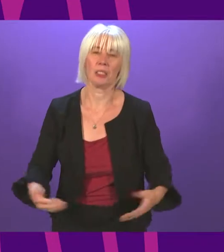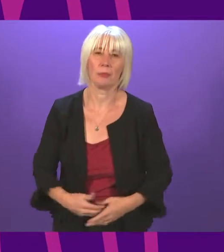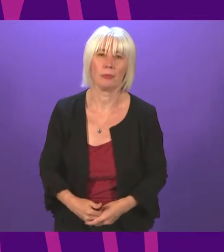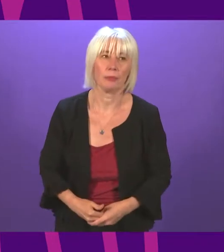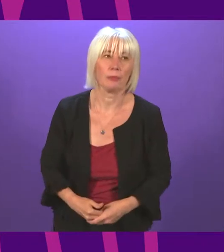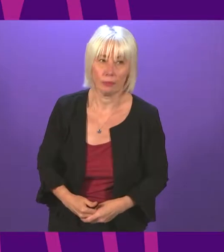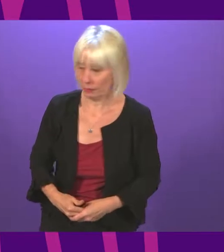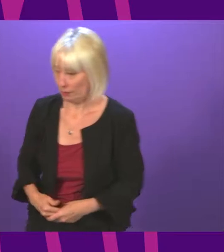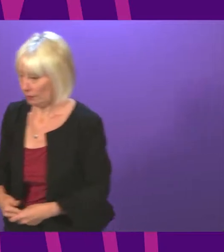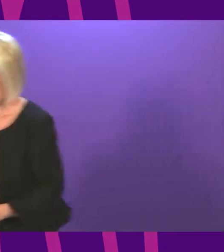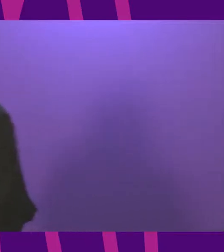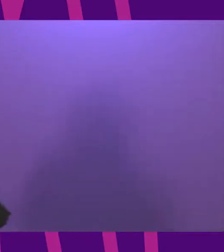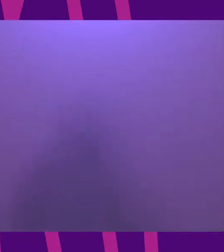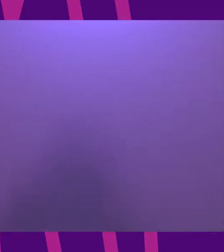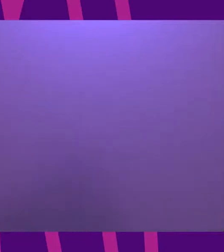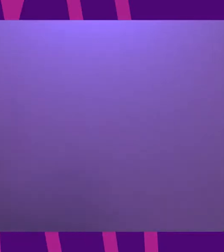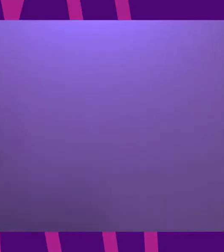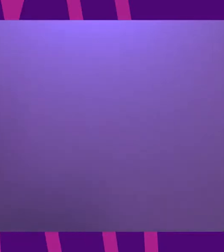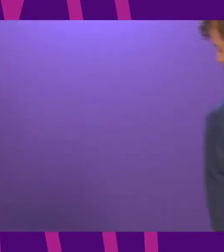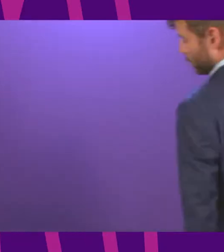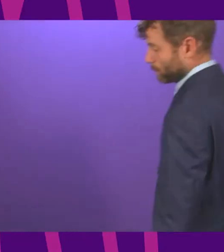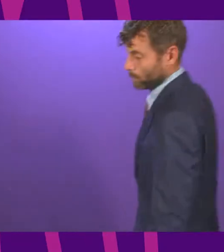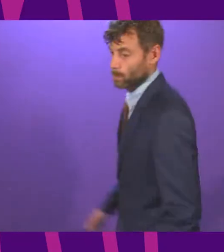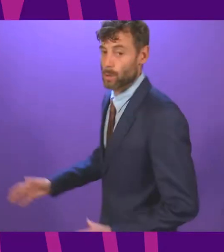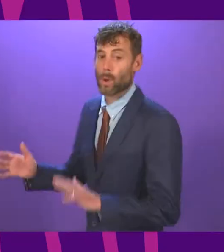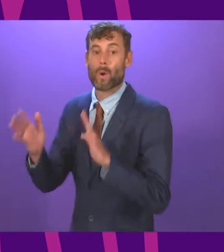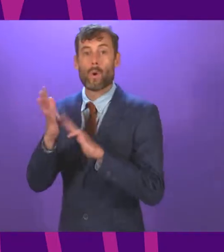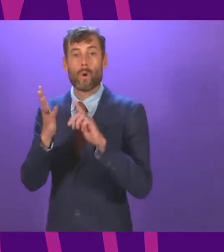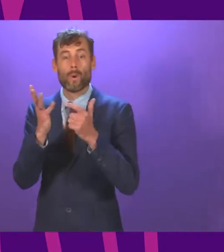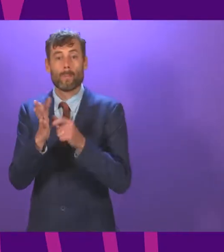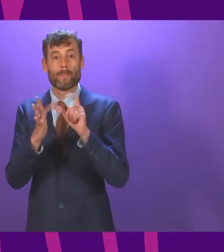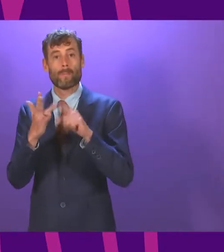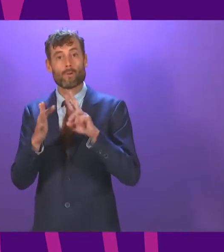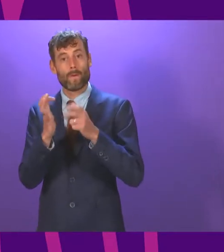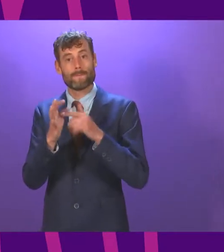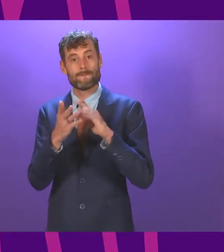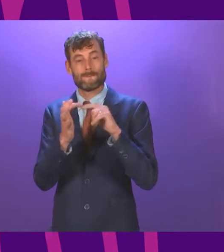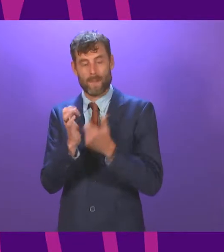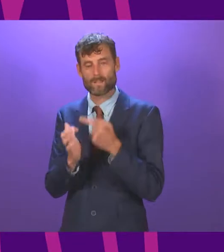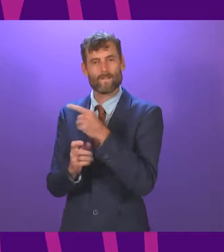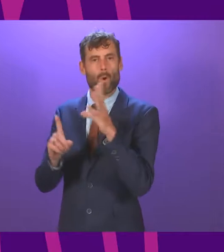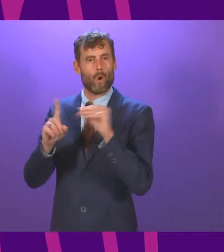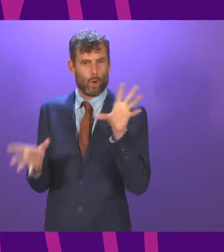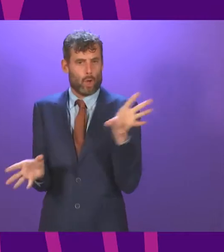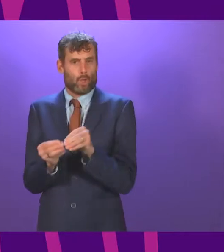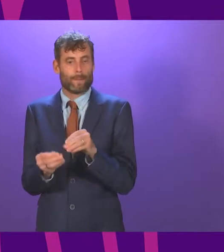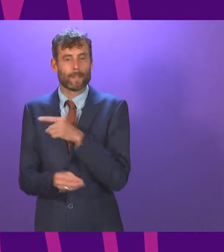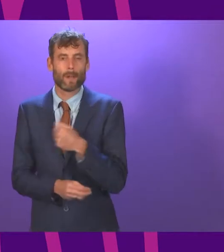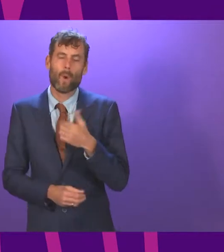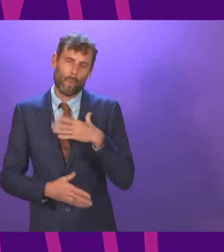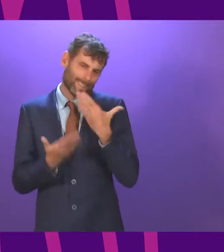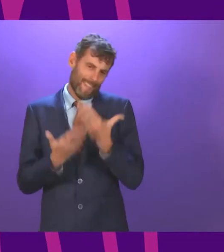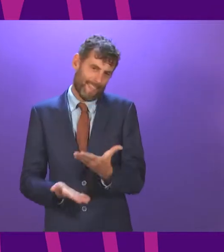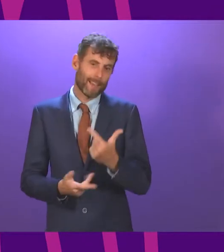Thank you, Ms Bailey. And I call on Murdo Fraser to wind up for the Conservatives. Thank you. Thank you, Deputy Presiding Officer. Can I start